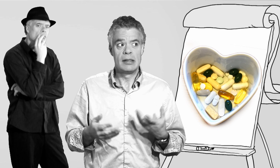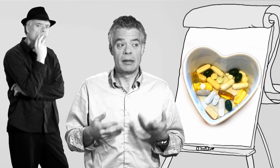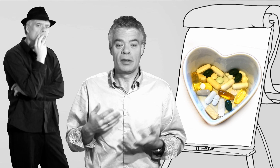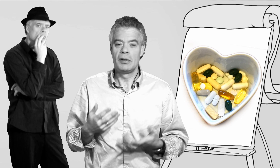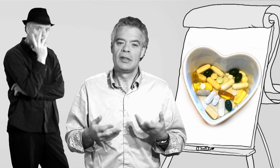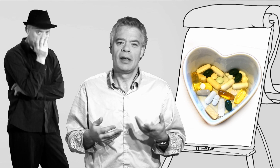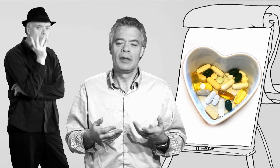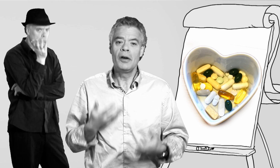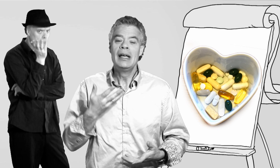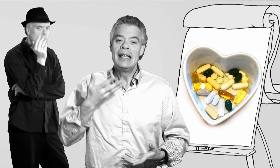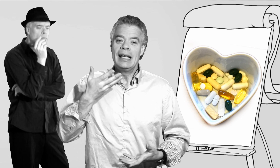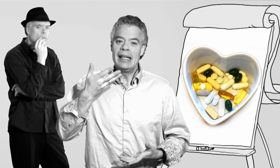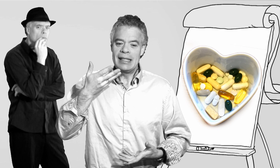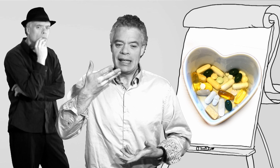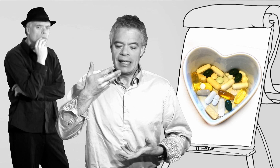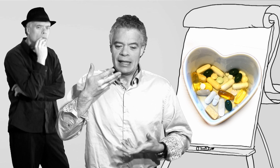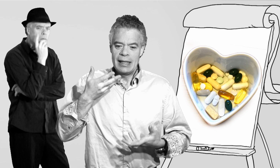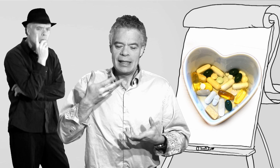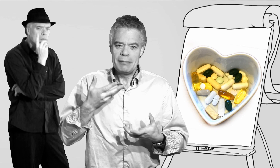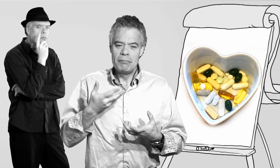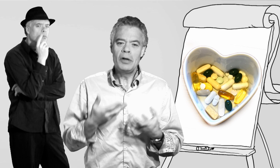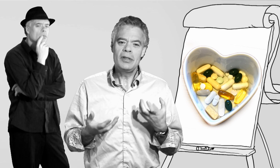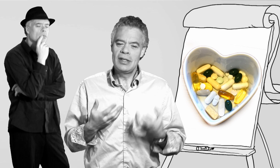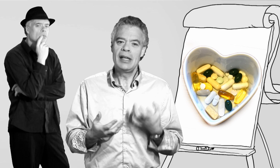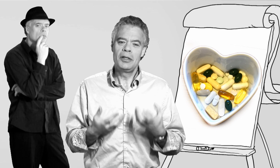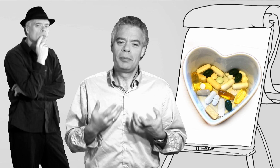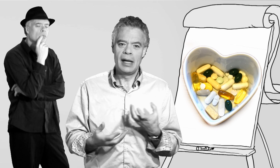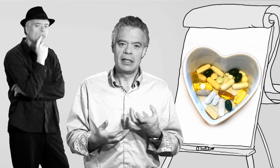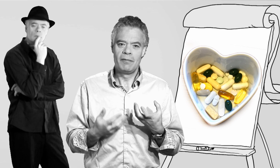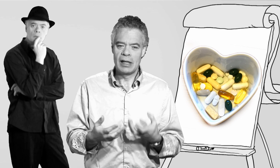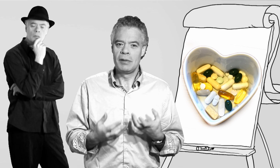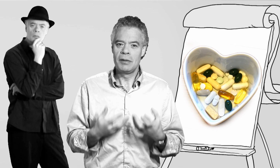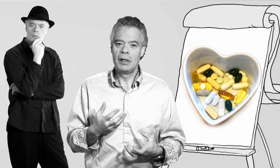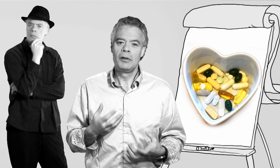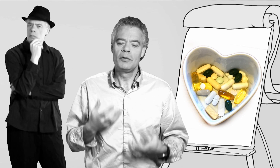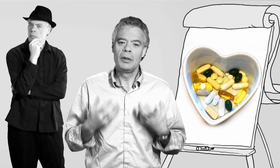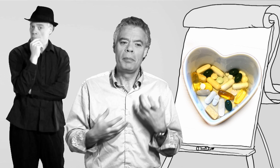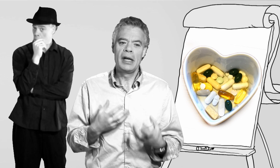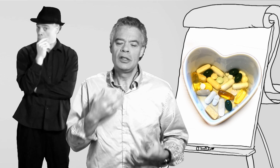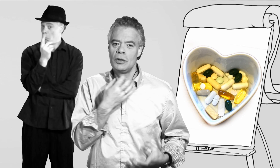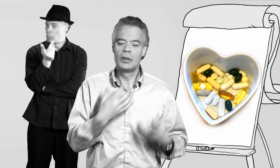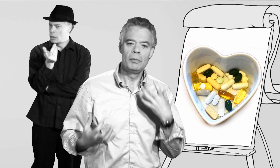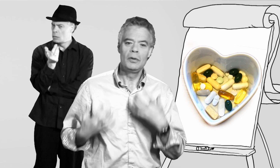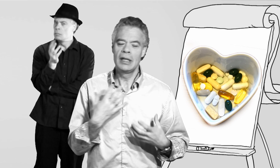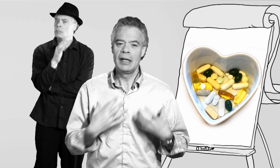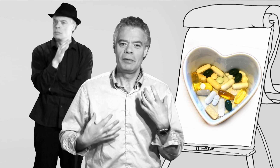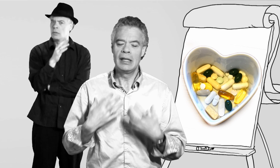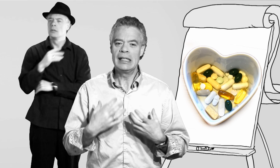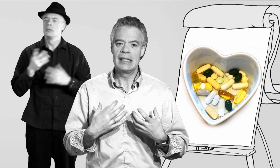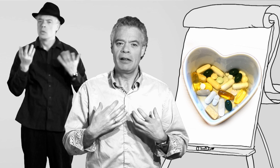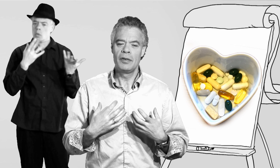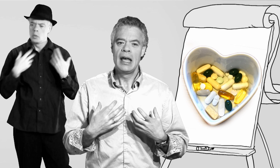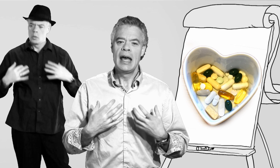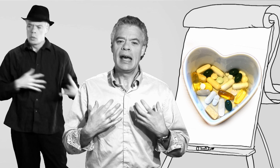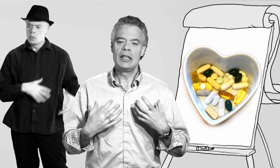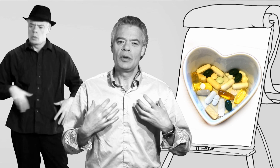I guess something which is healthy. No, it's the most essential part, vitamins and minerals, for the body to communicate within